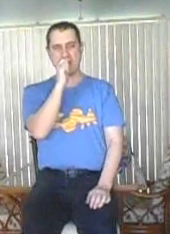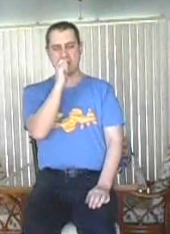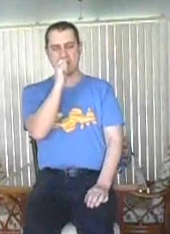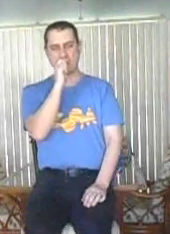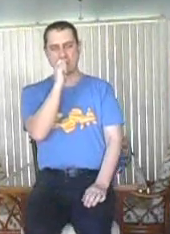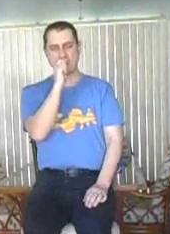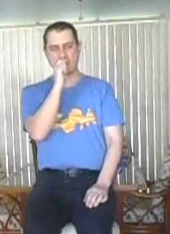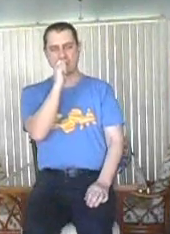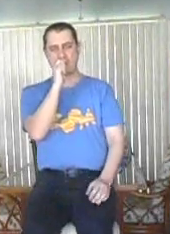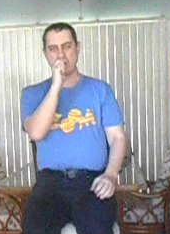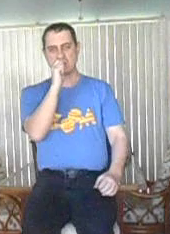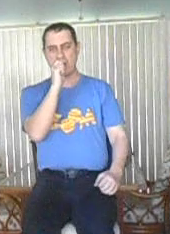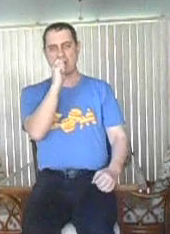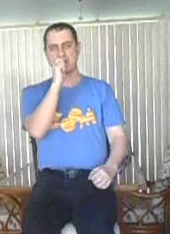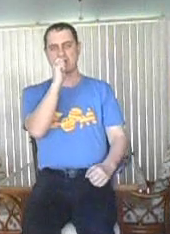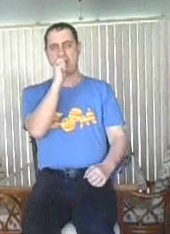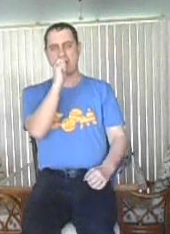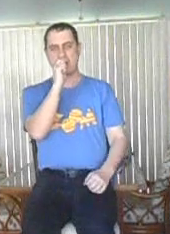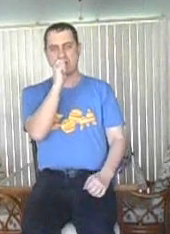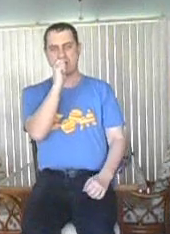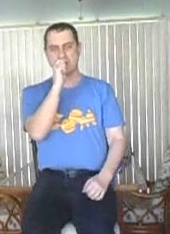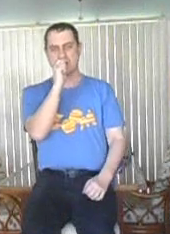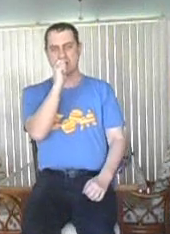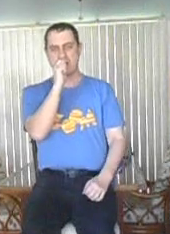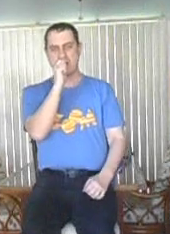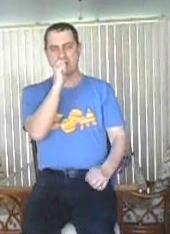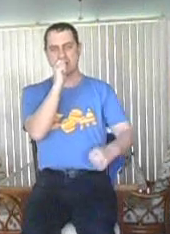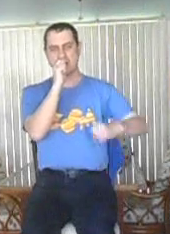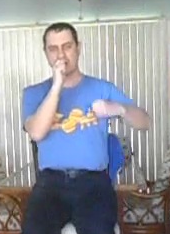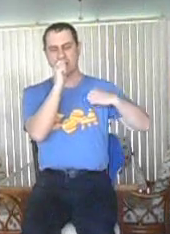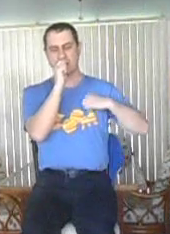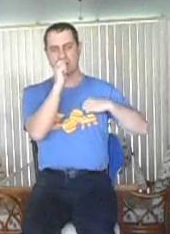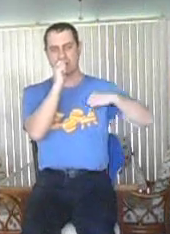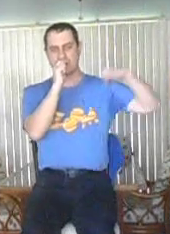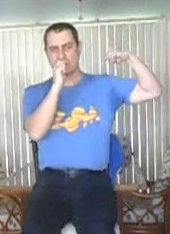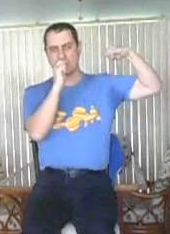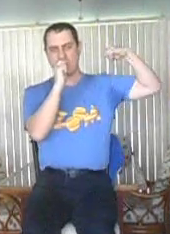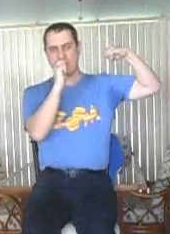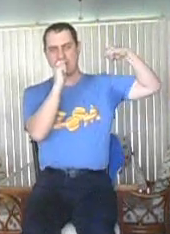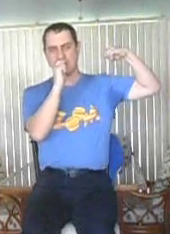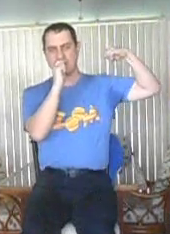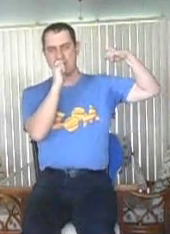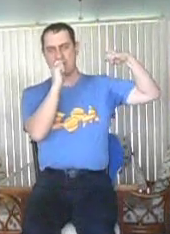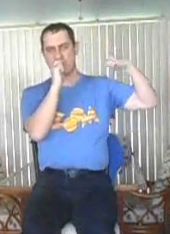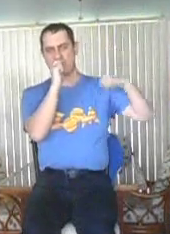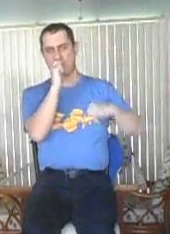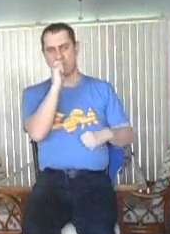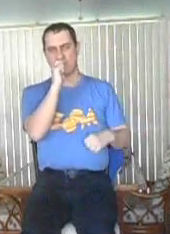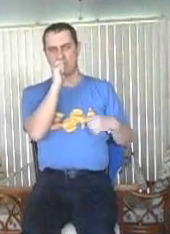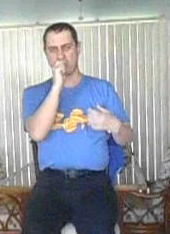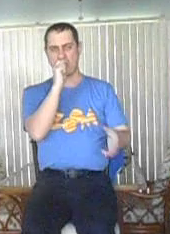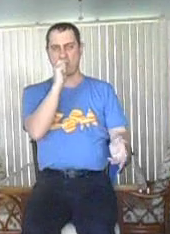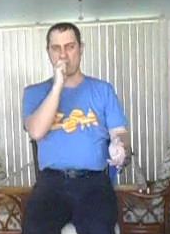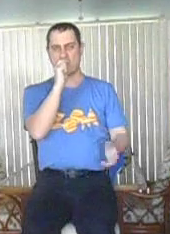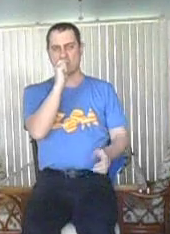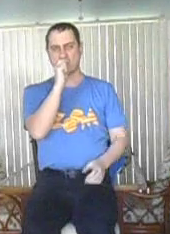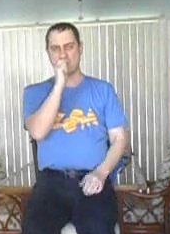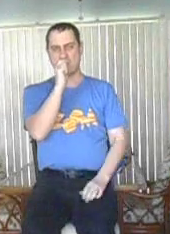bend it back, girl, you know what you doin' Yeah, nobody talk to me, you know that I'm feelin' Yeah, shout it to me She